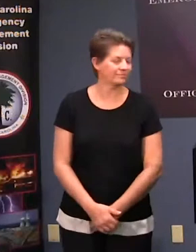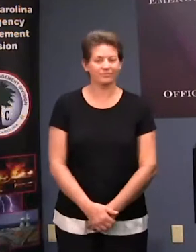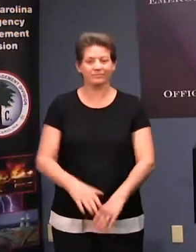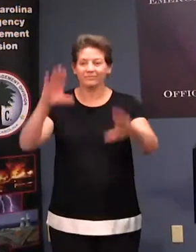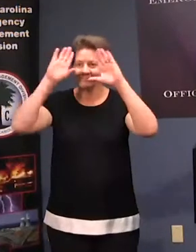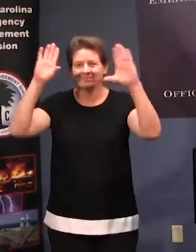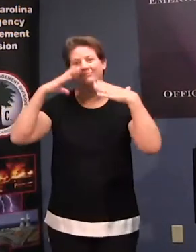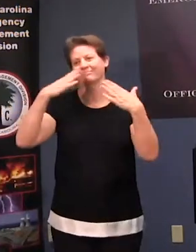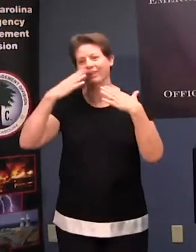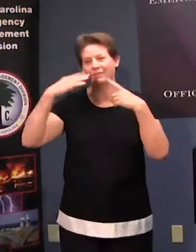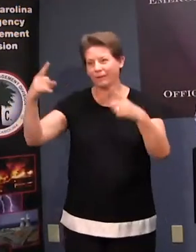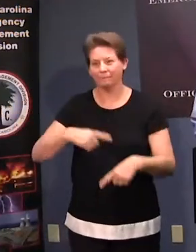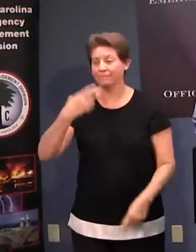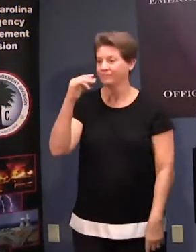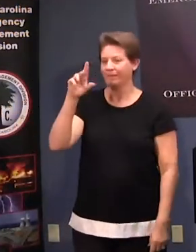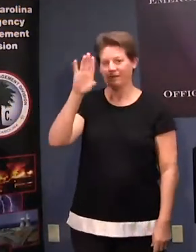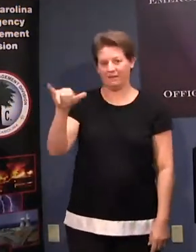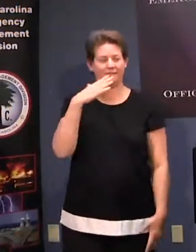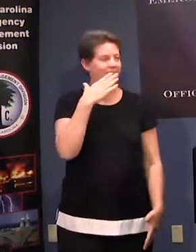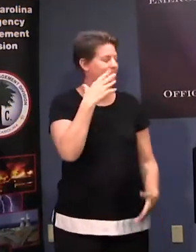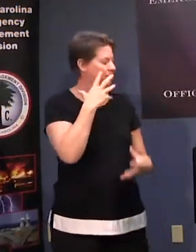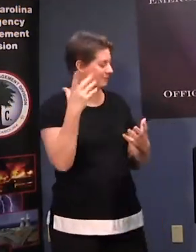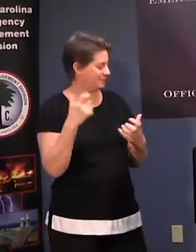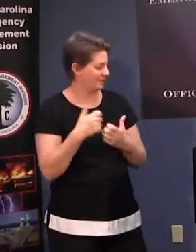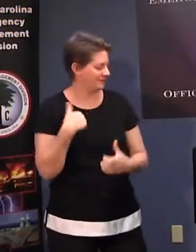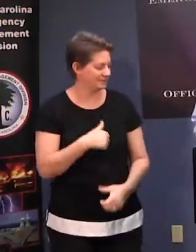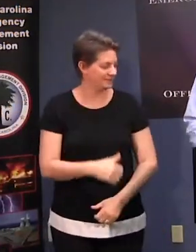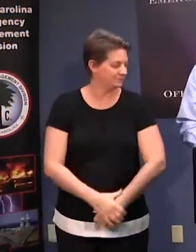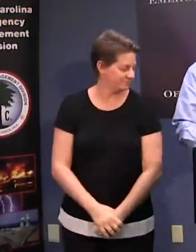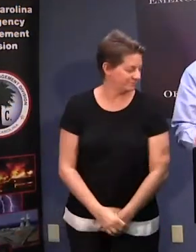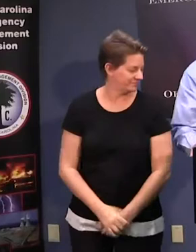Y'all, thanks for coming. Holly Mae, thank you very much for being with us.